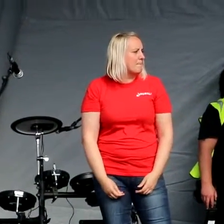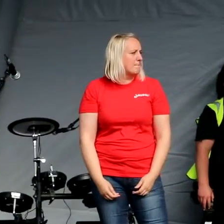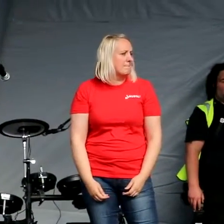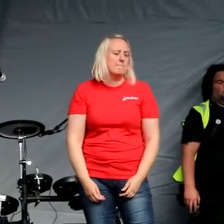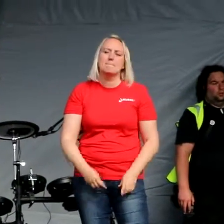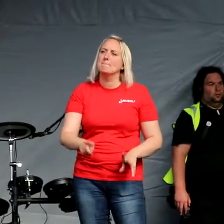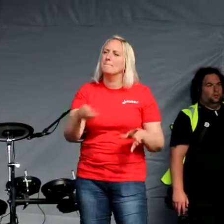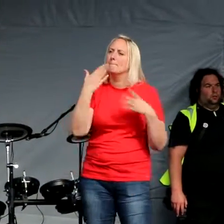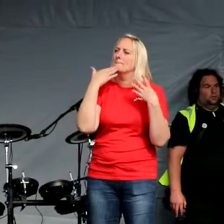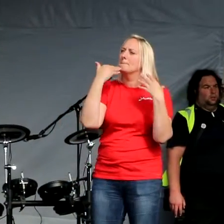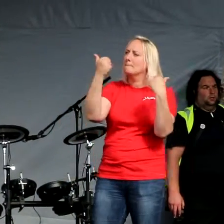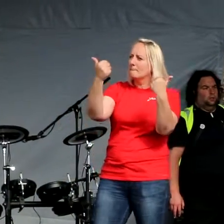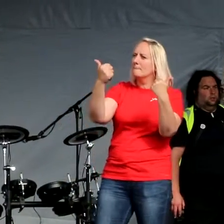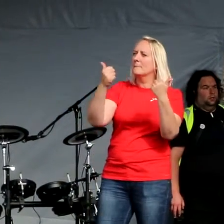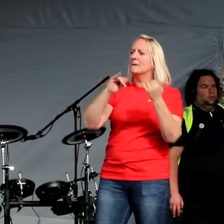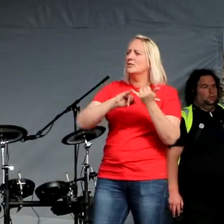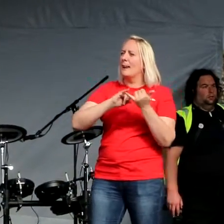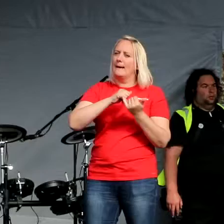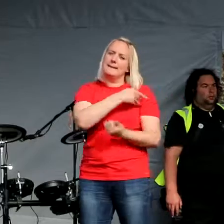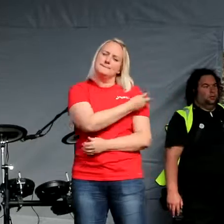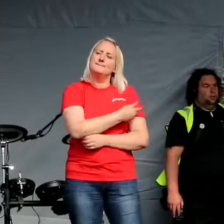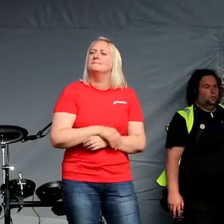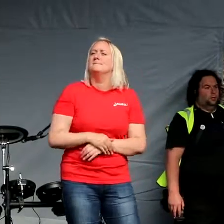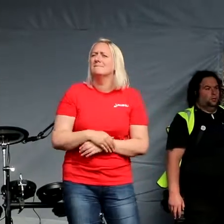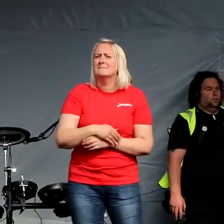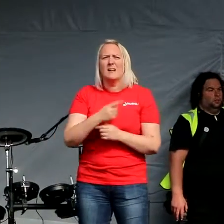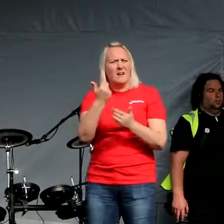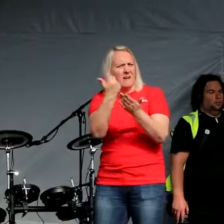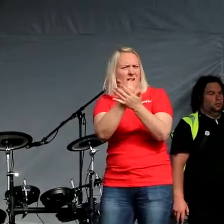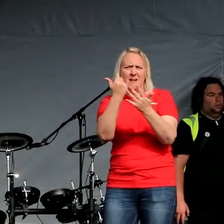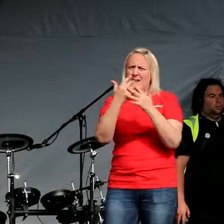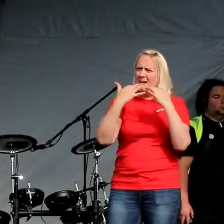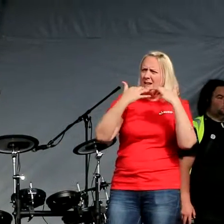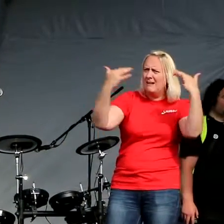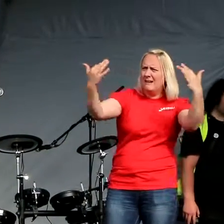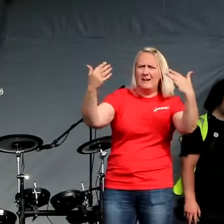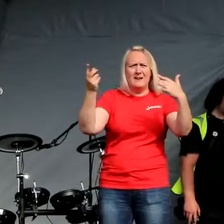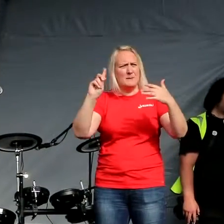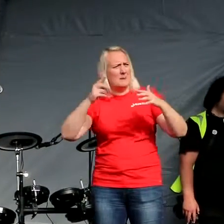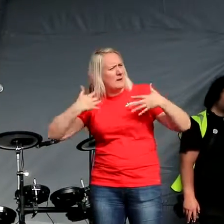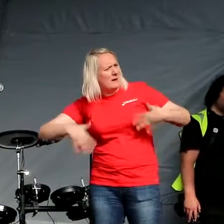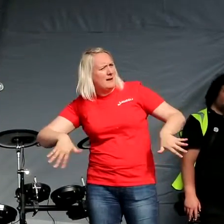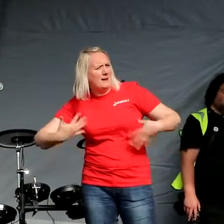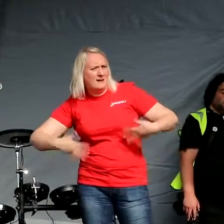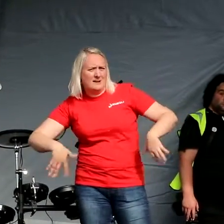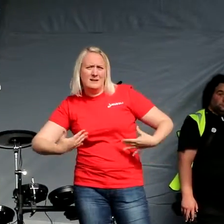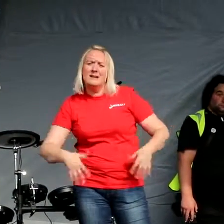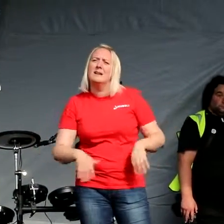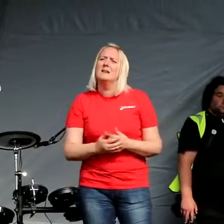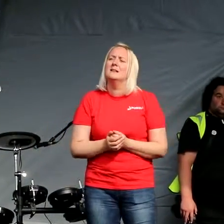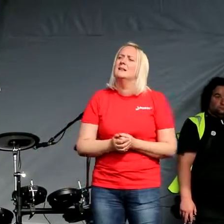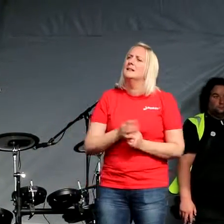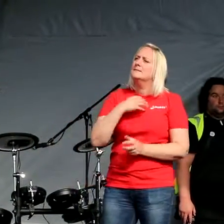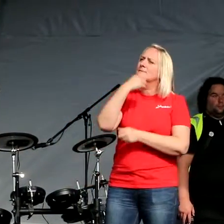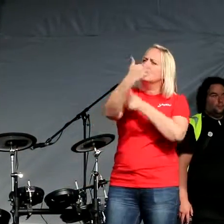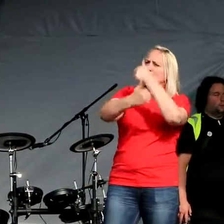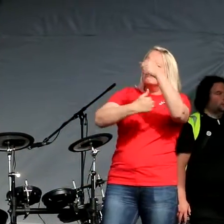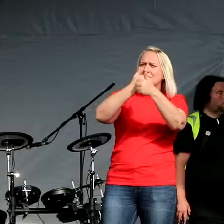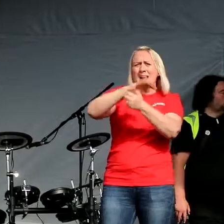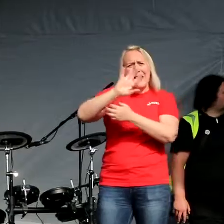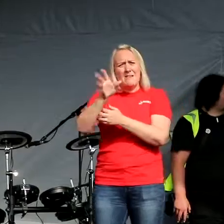Thank you very much Shelley and what a fantastic crowd it is this afternoon here in the park and congratulations